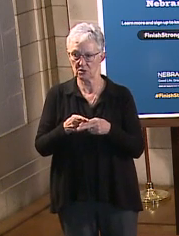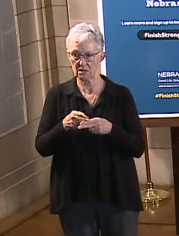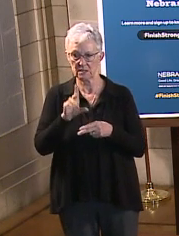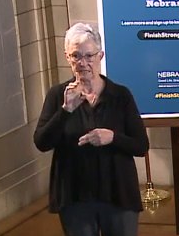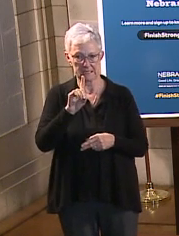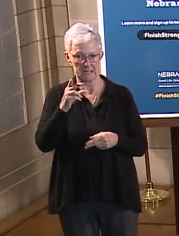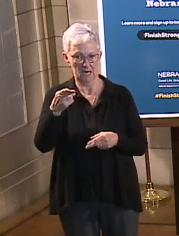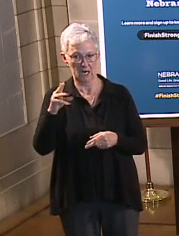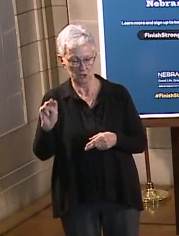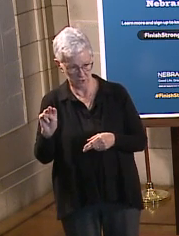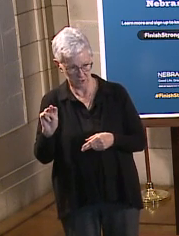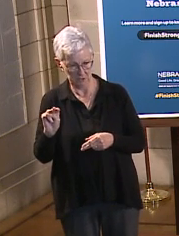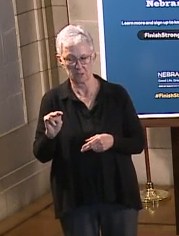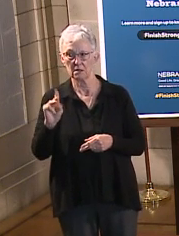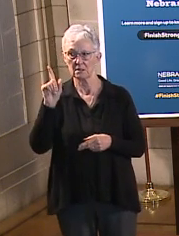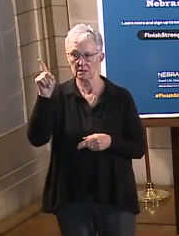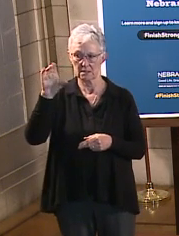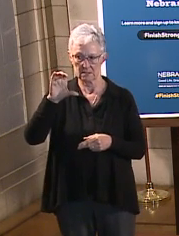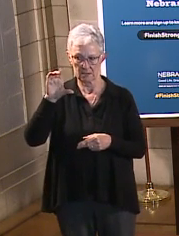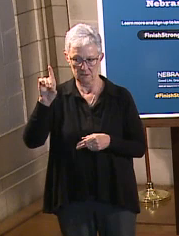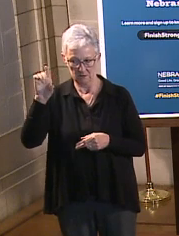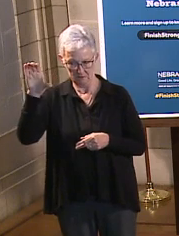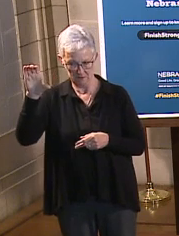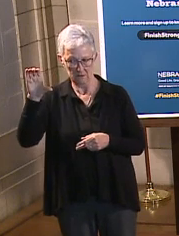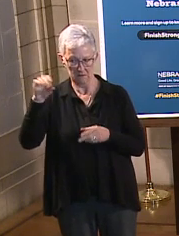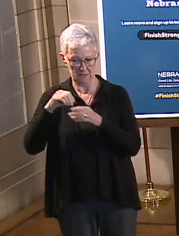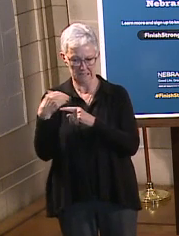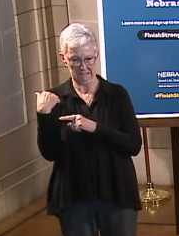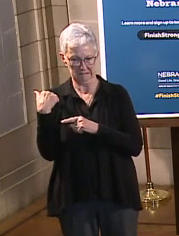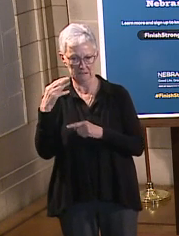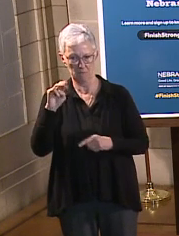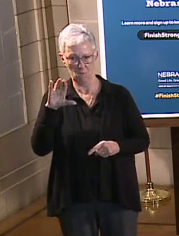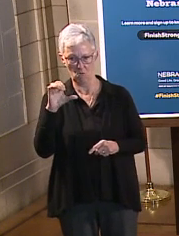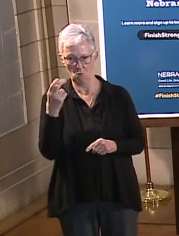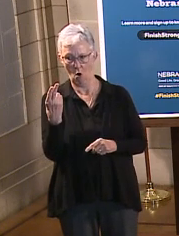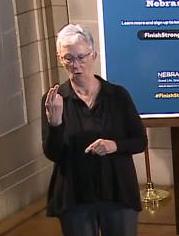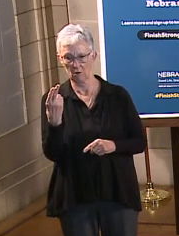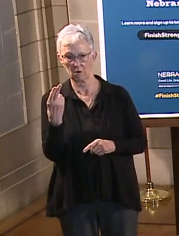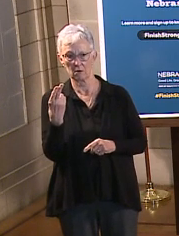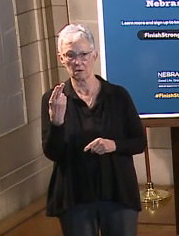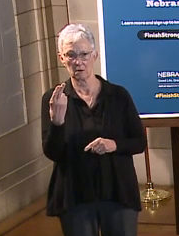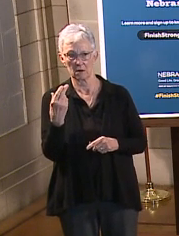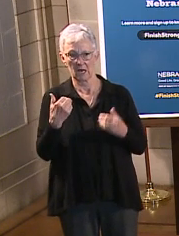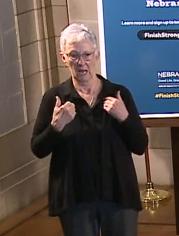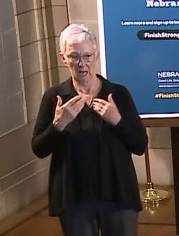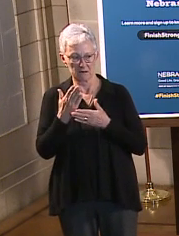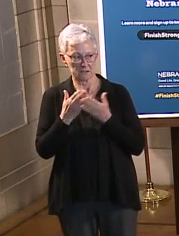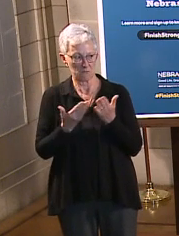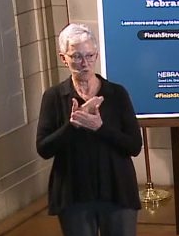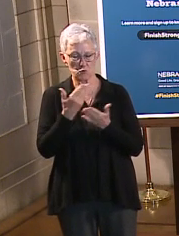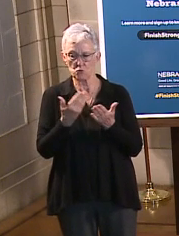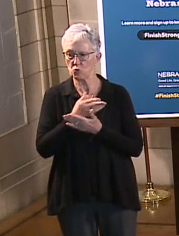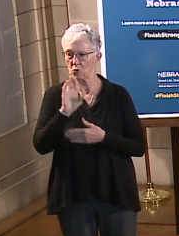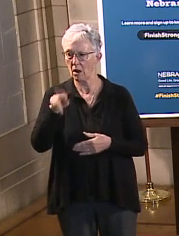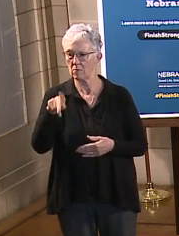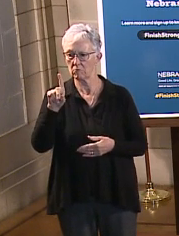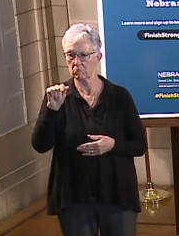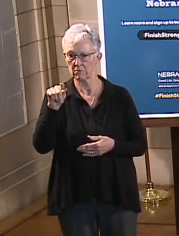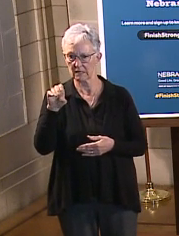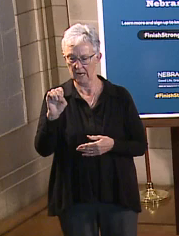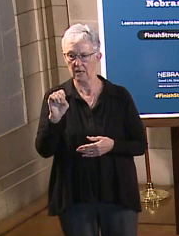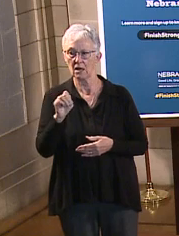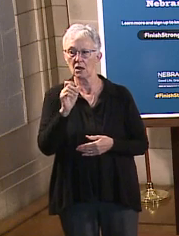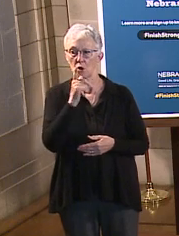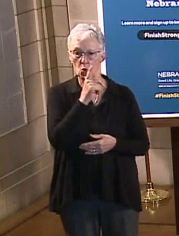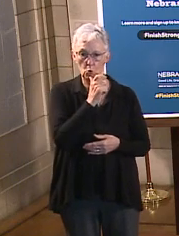release out in late March some updates with regards to those that have completed